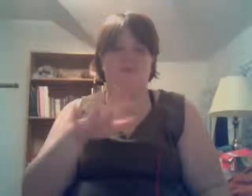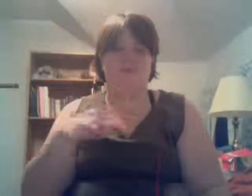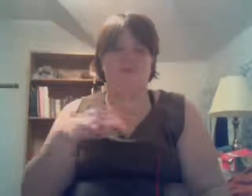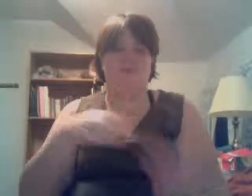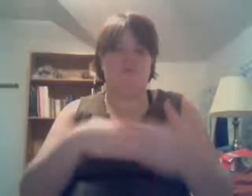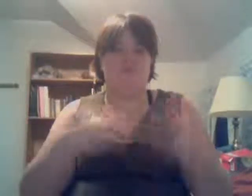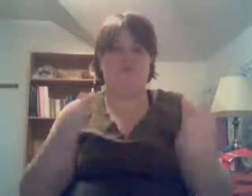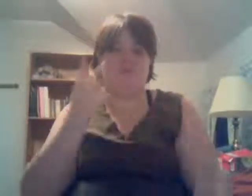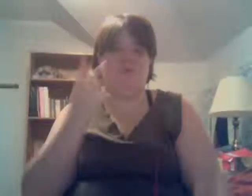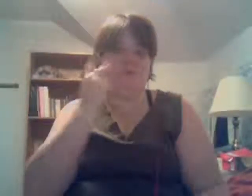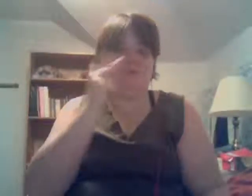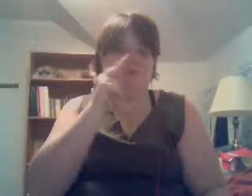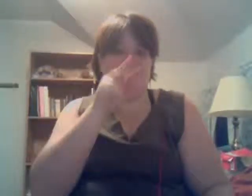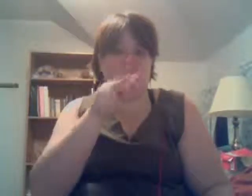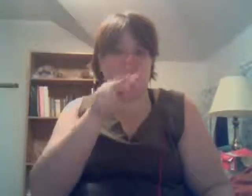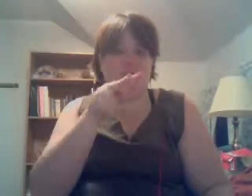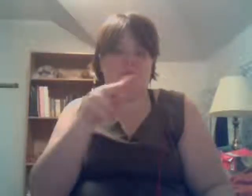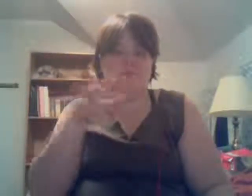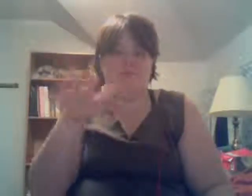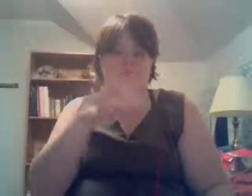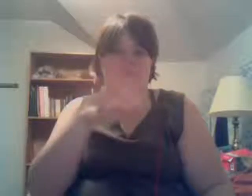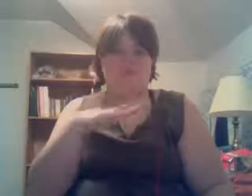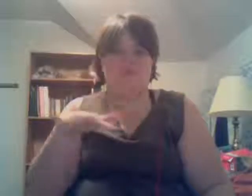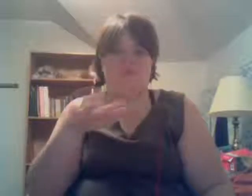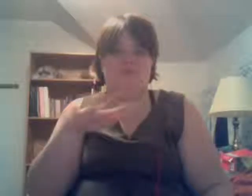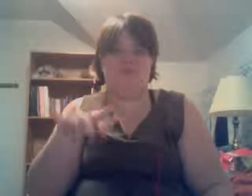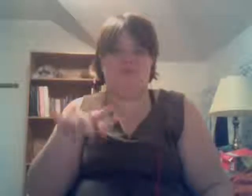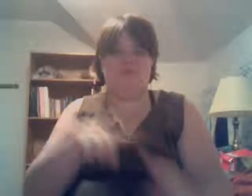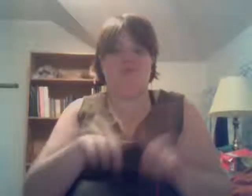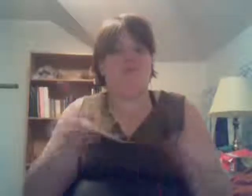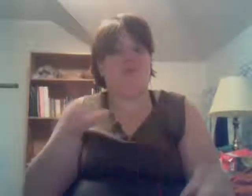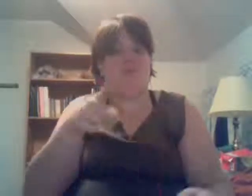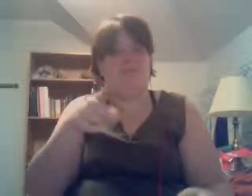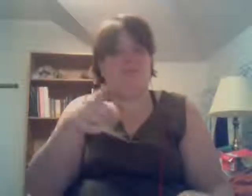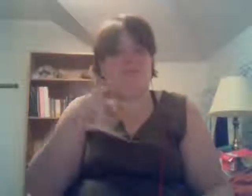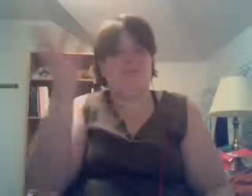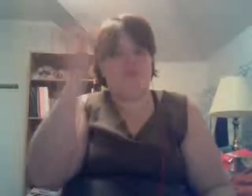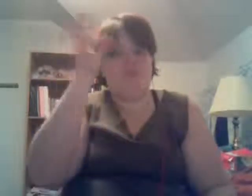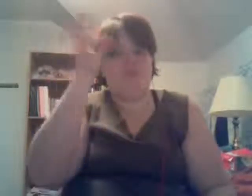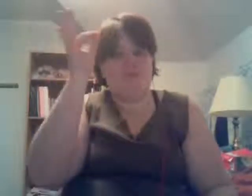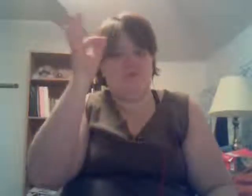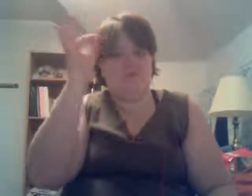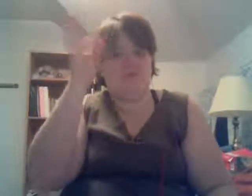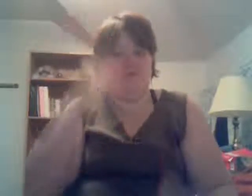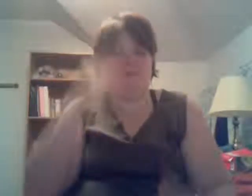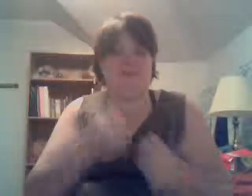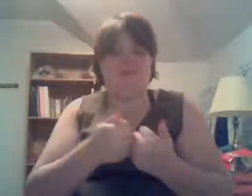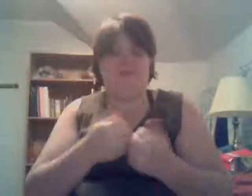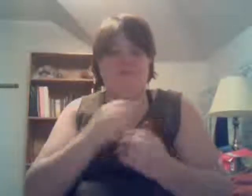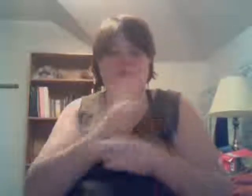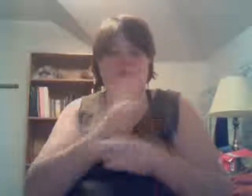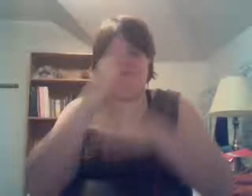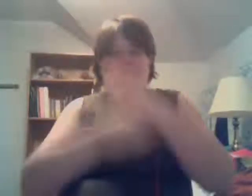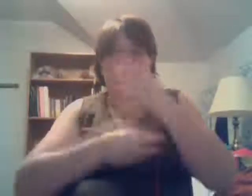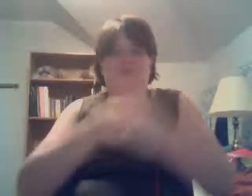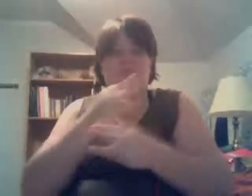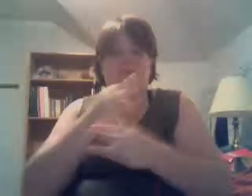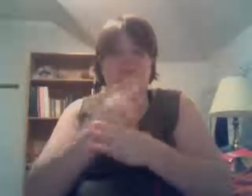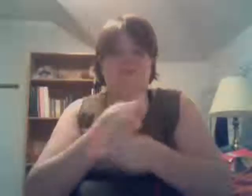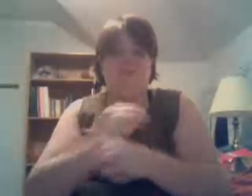Everyone else in the room can see it Everyone else but you Baby, you light